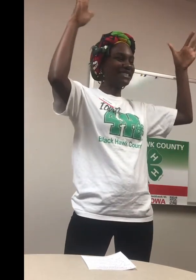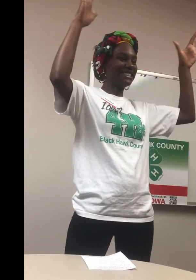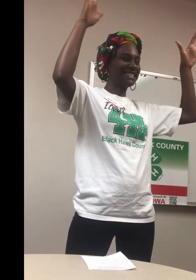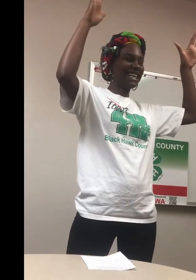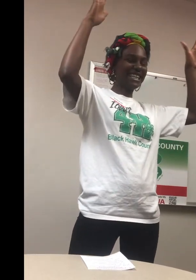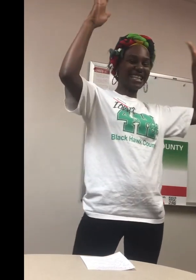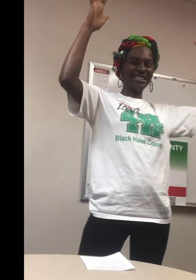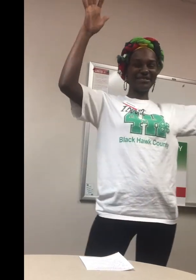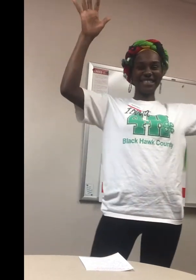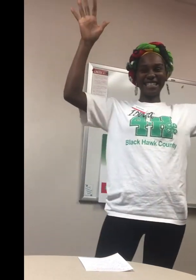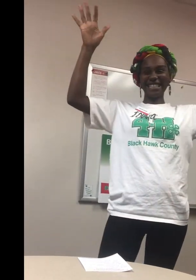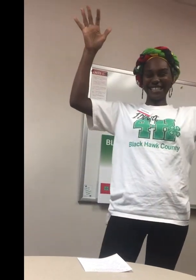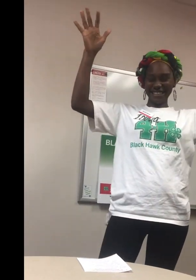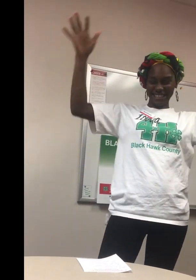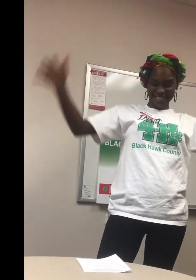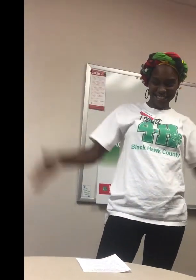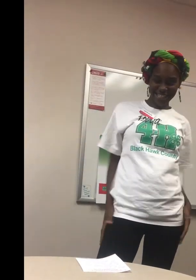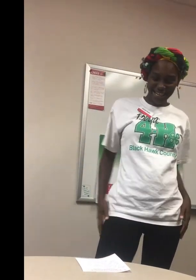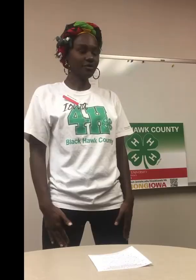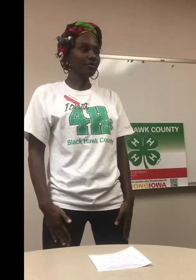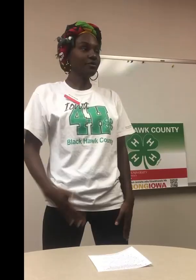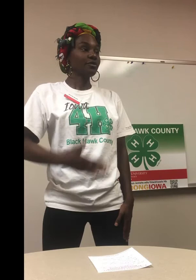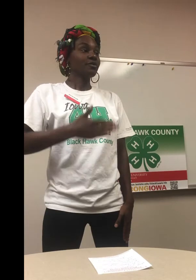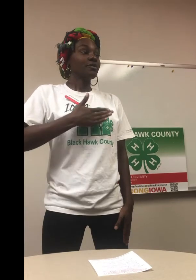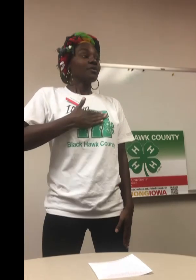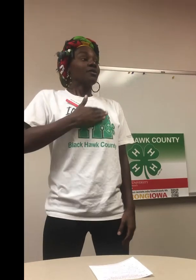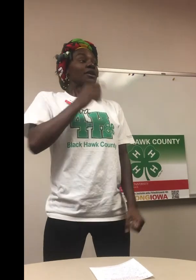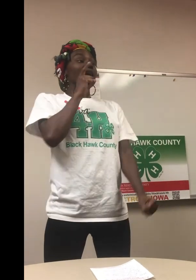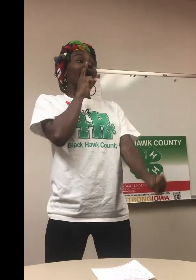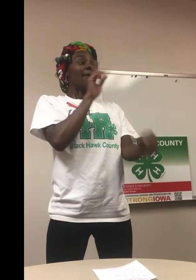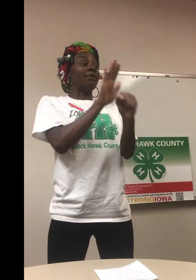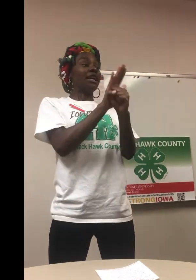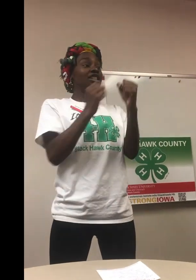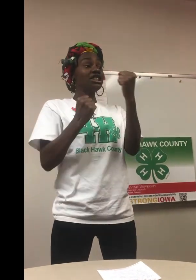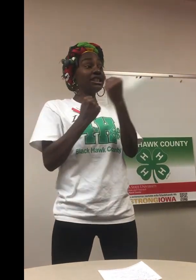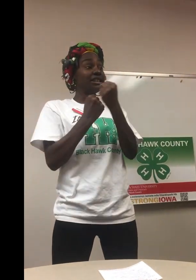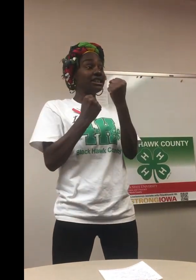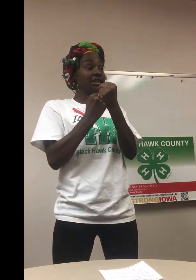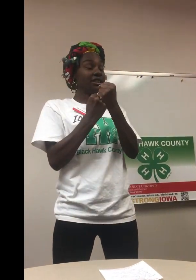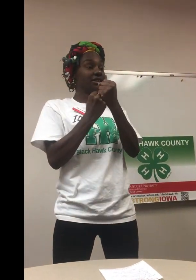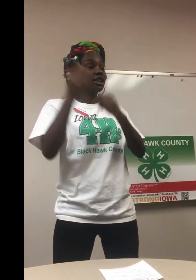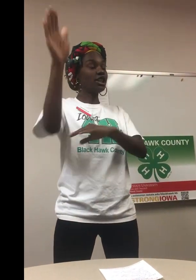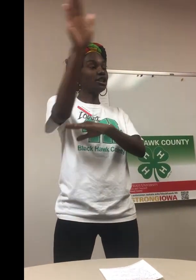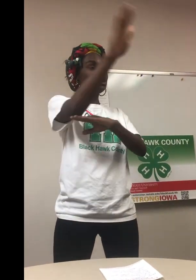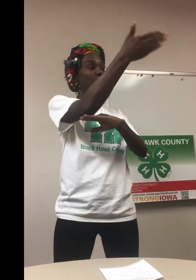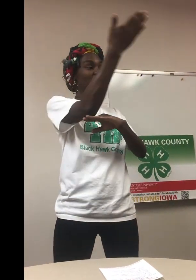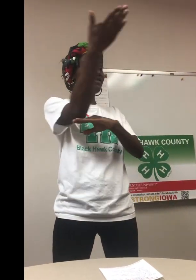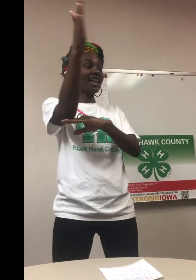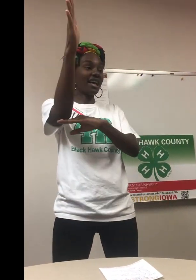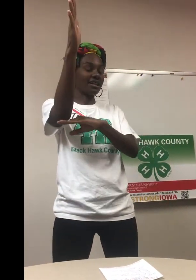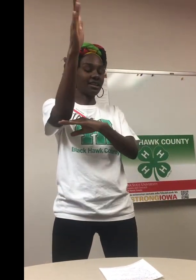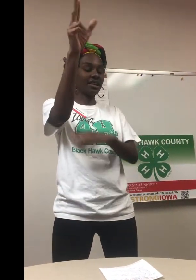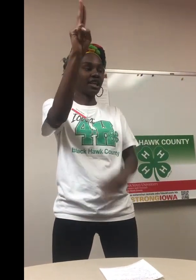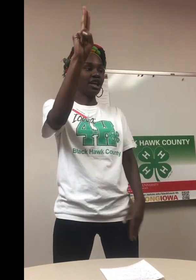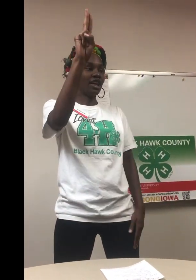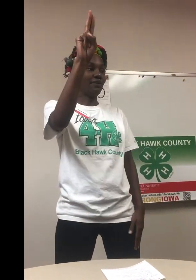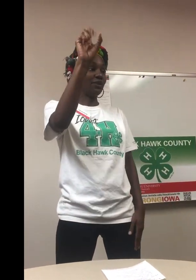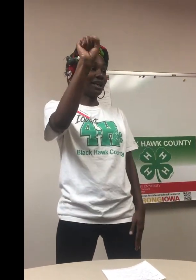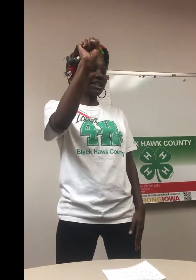pledge allegiance to the flag of the United